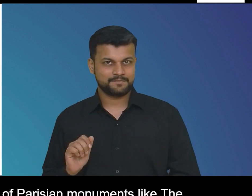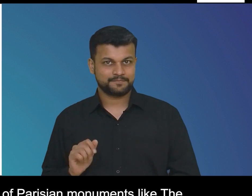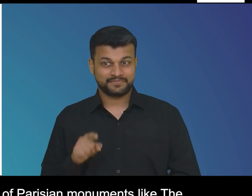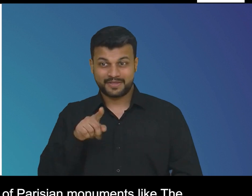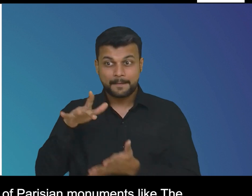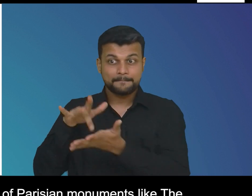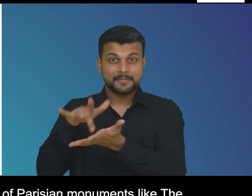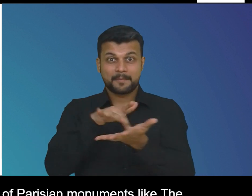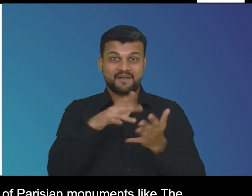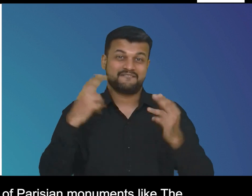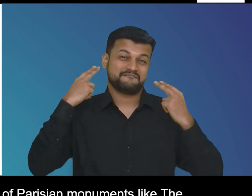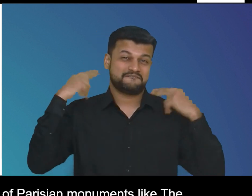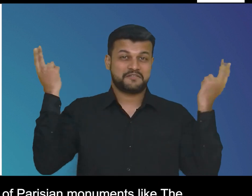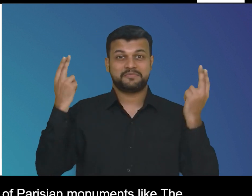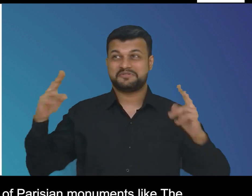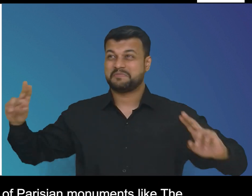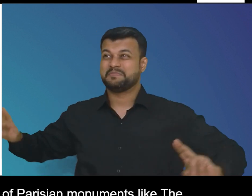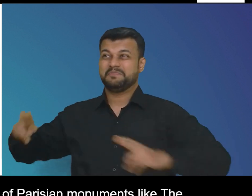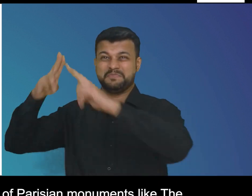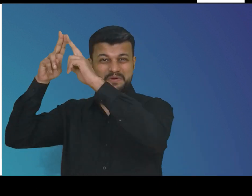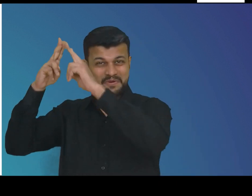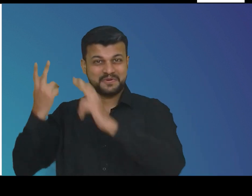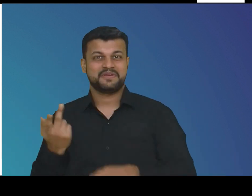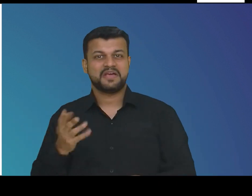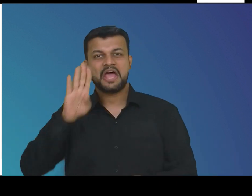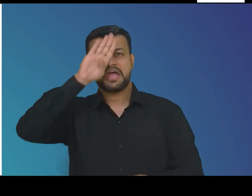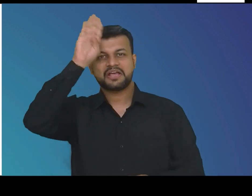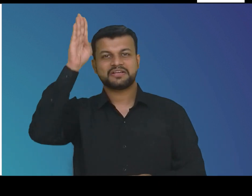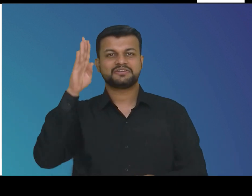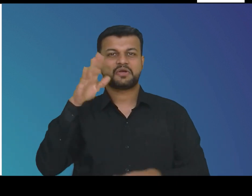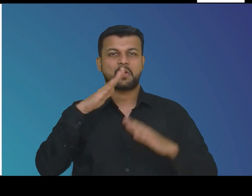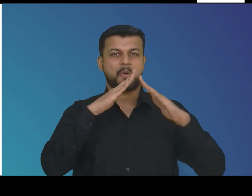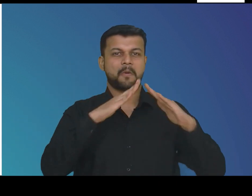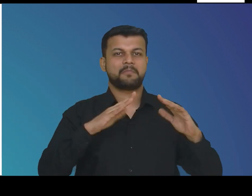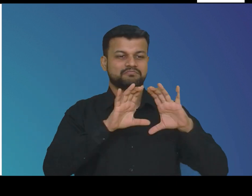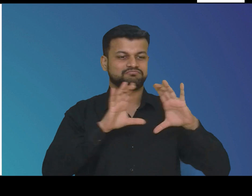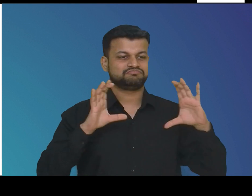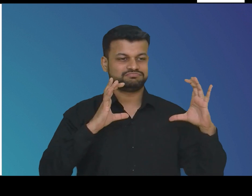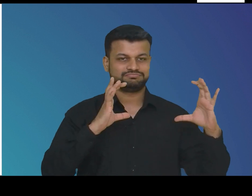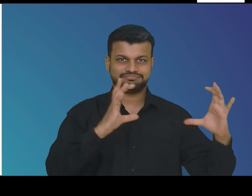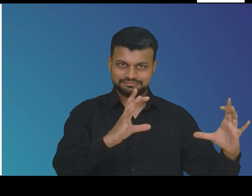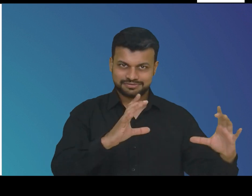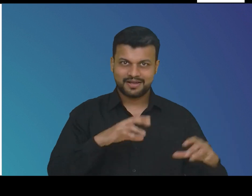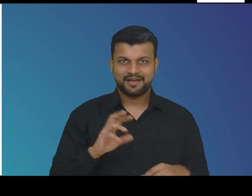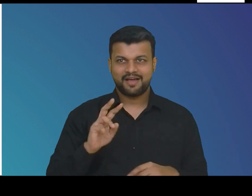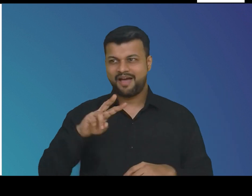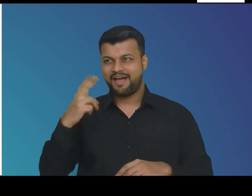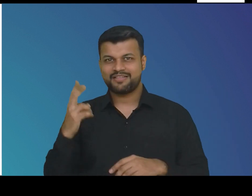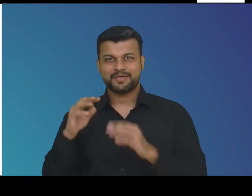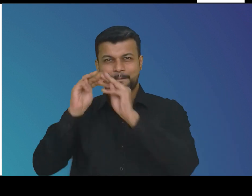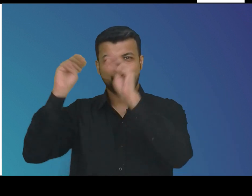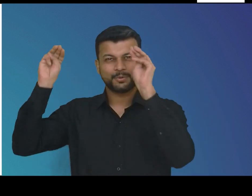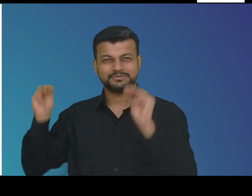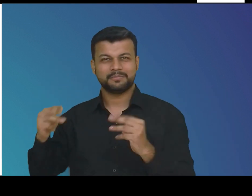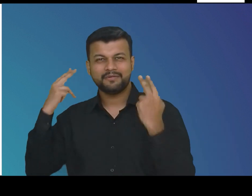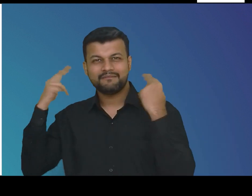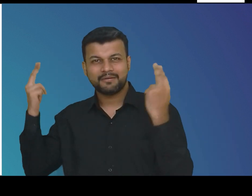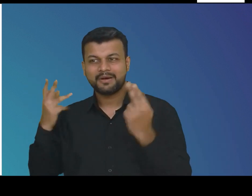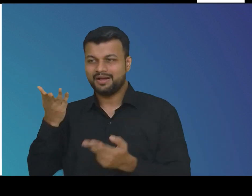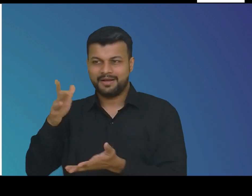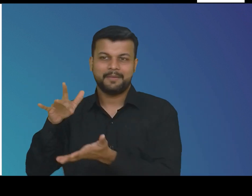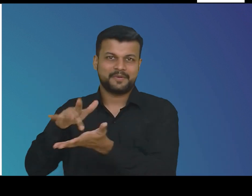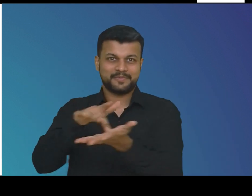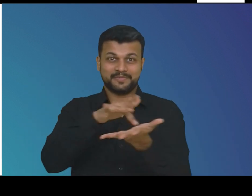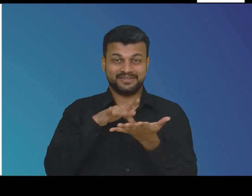parisian monuments like the eiffel tower versailles and grand palais the paralympics lasted about 10 days filled with